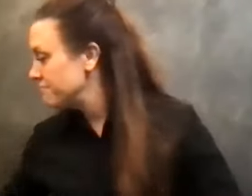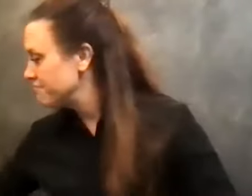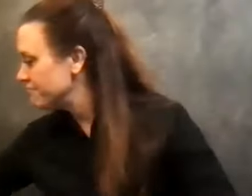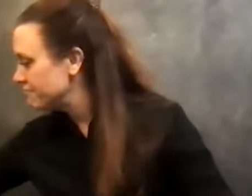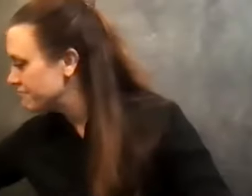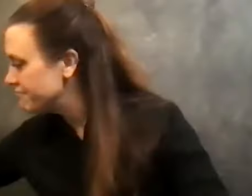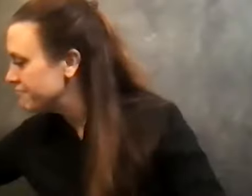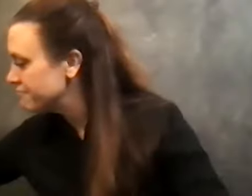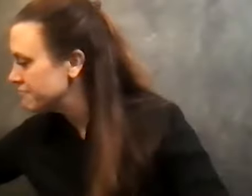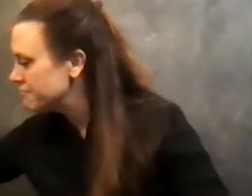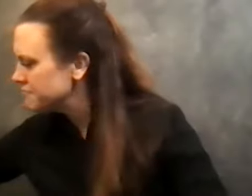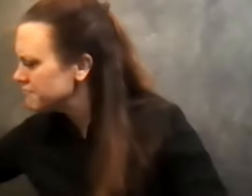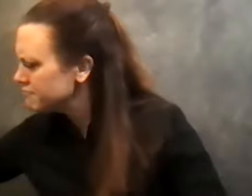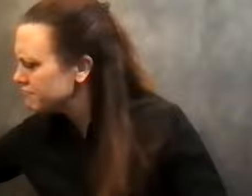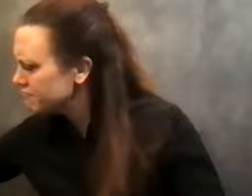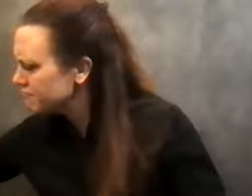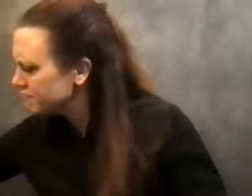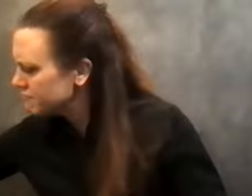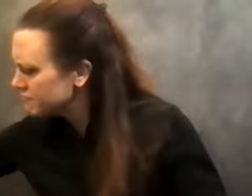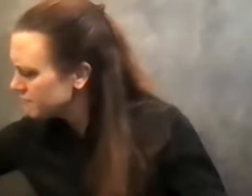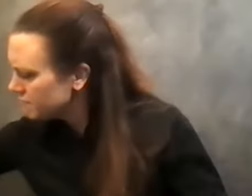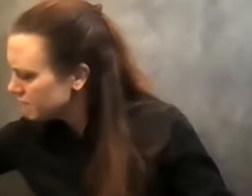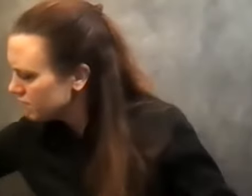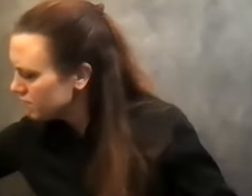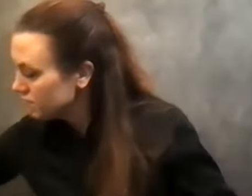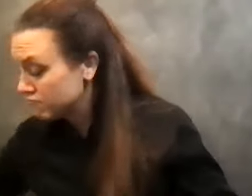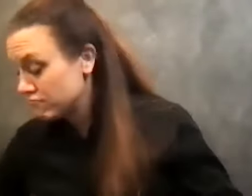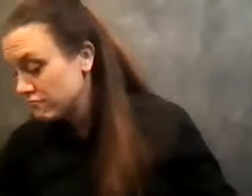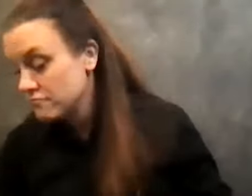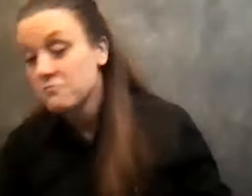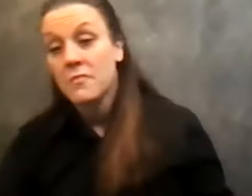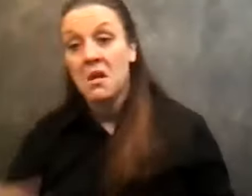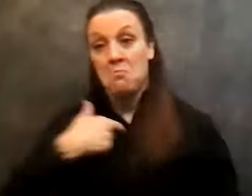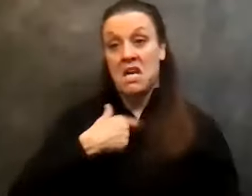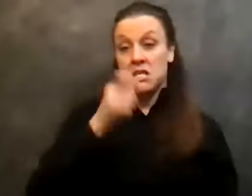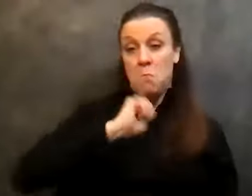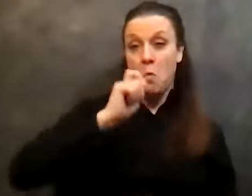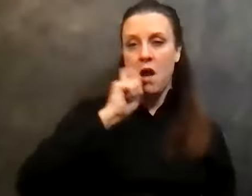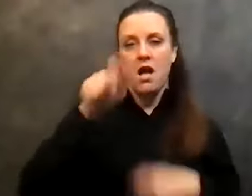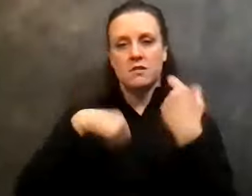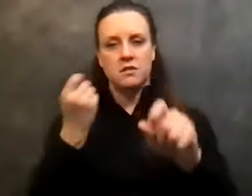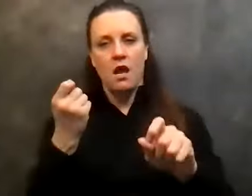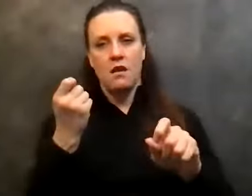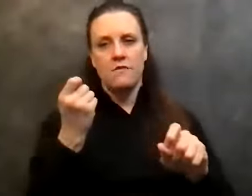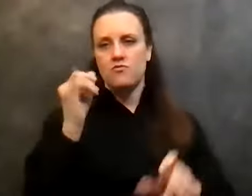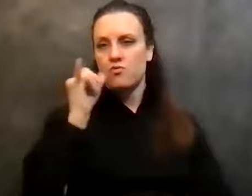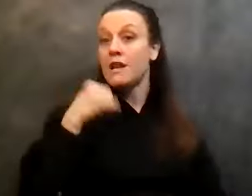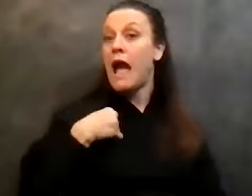drink that only worked for a short period of time. Uh, I would get, uh, benzos and downers, uh, to handle the